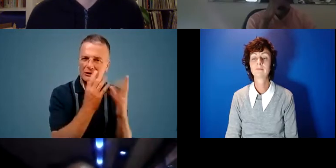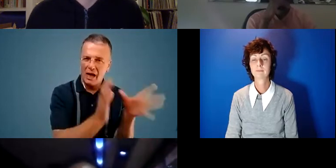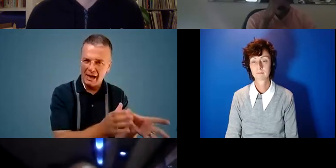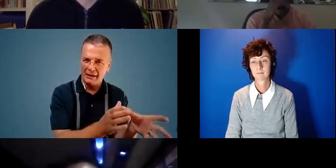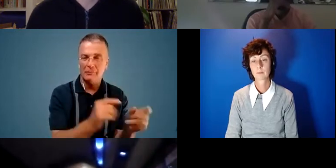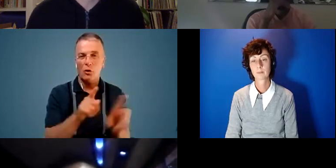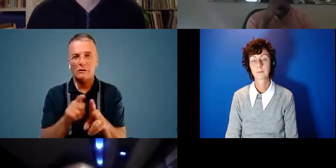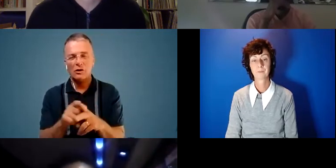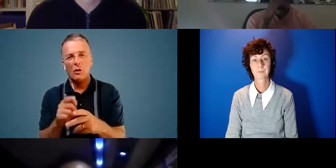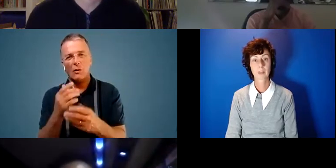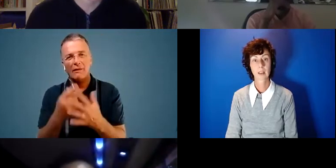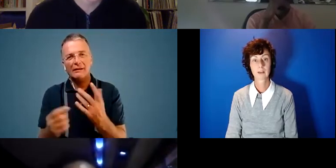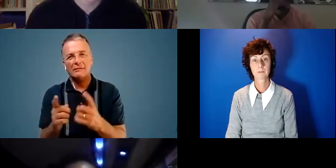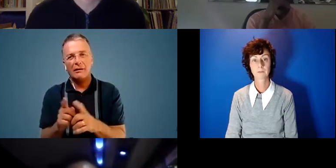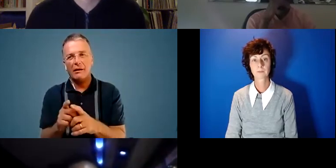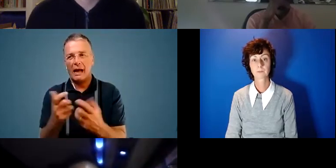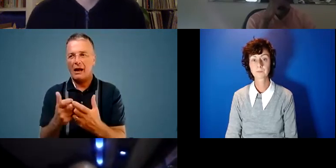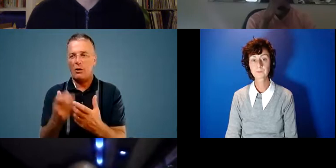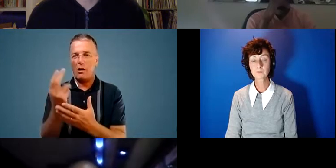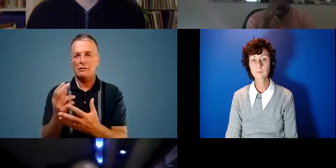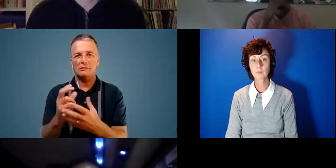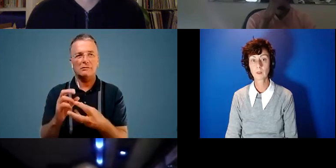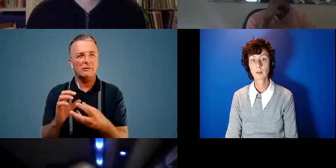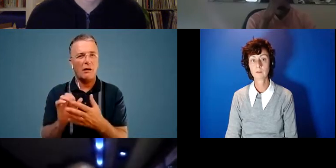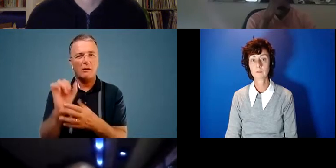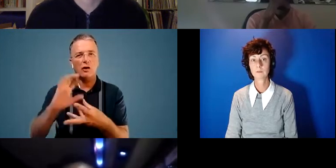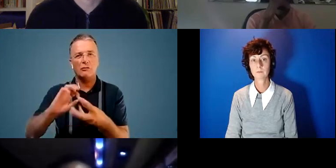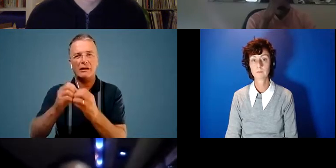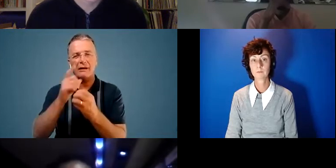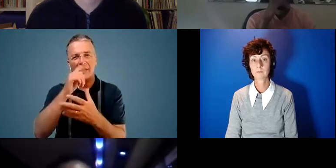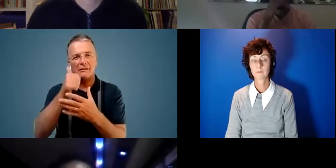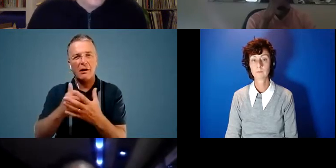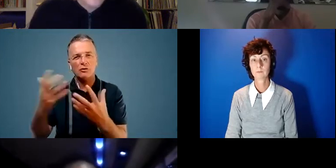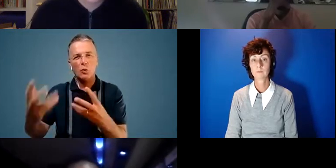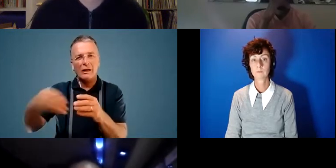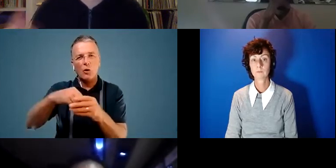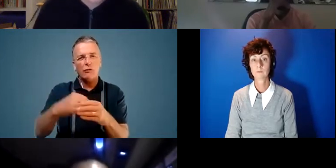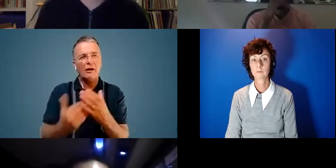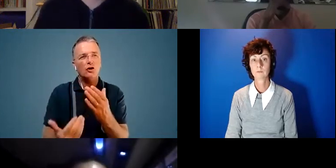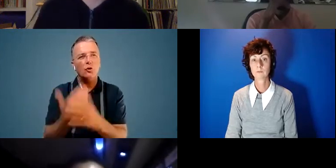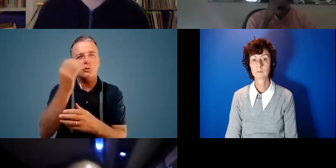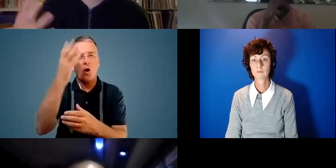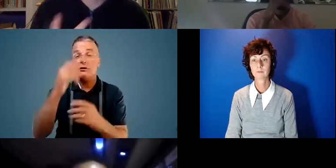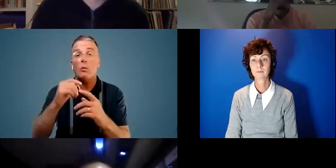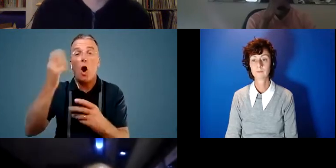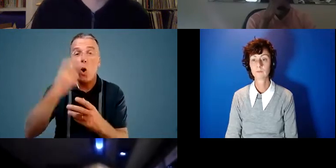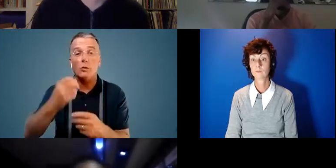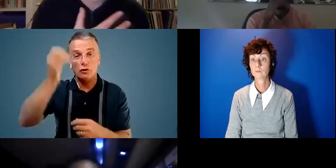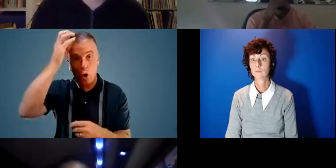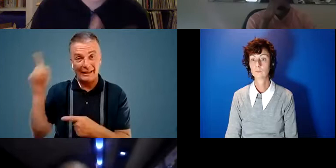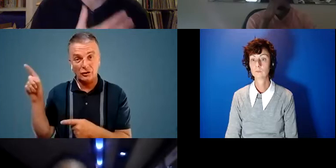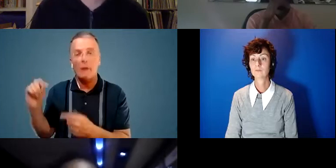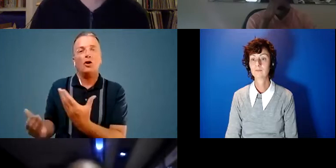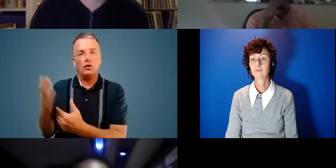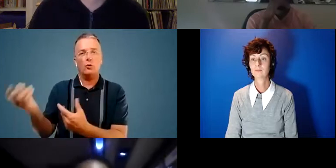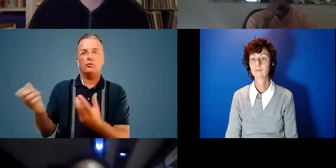how arts culture and creativity can start to incorporate new knowledges or not new knowledges old knowledges that are new to kind of